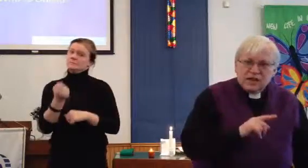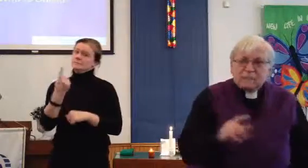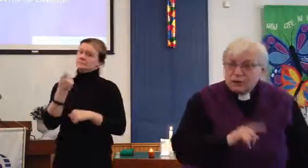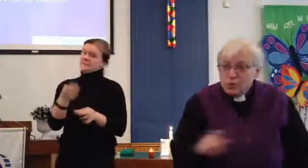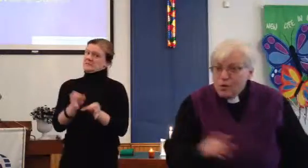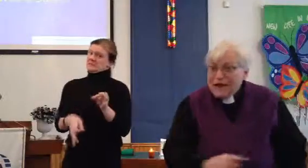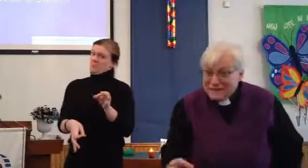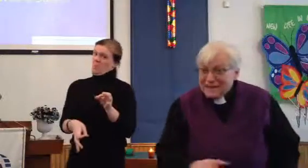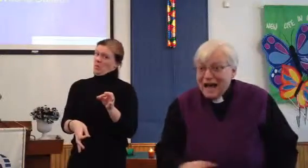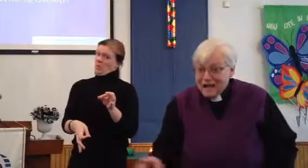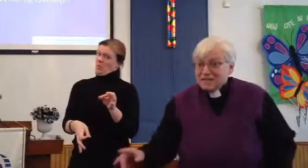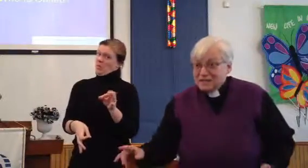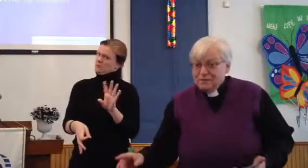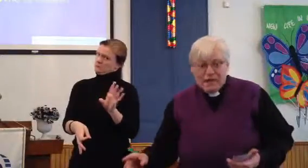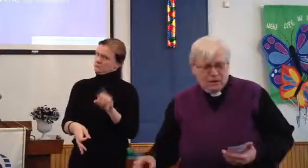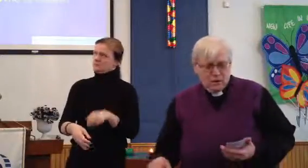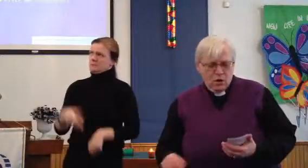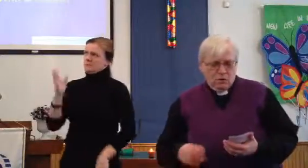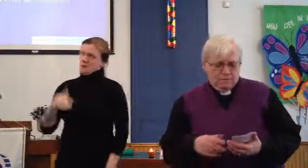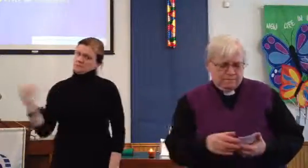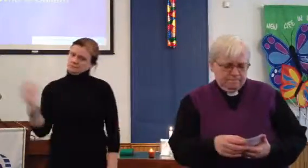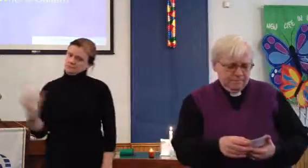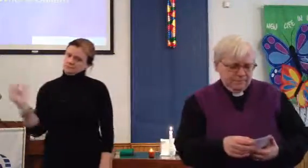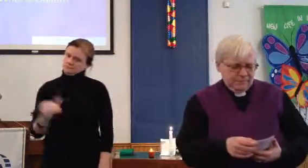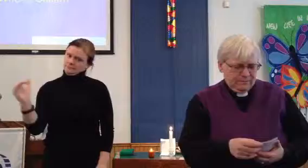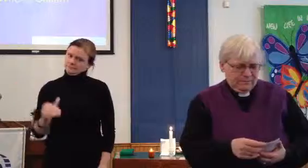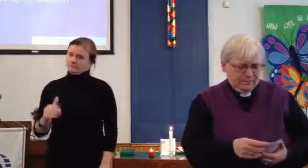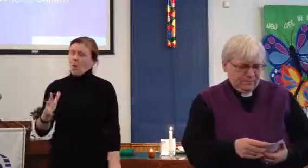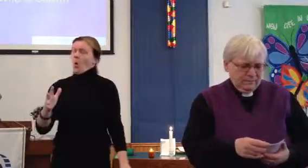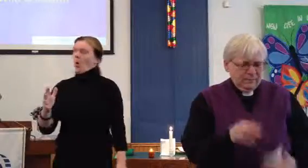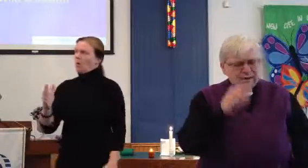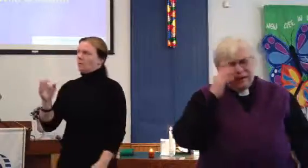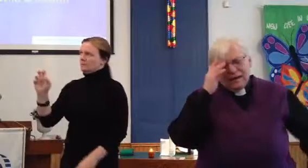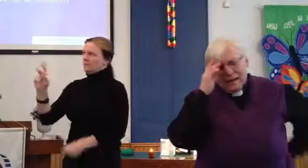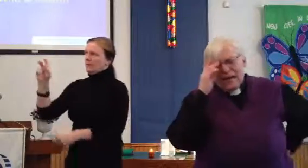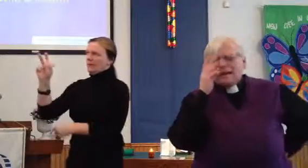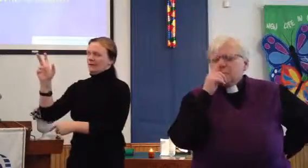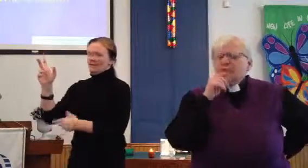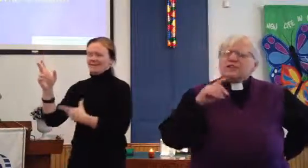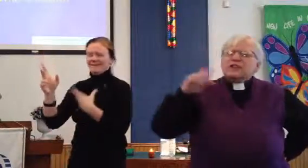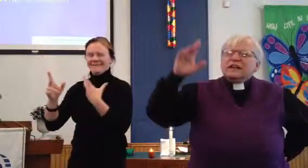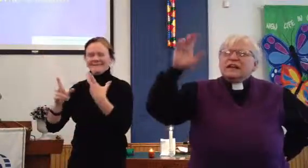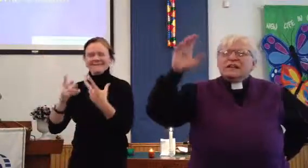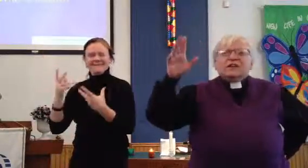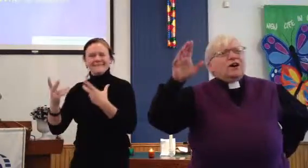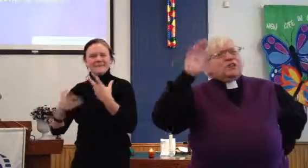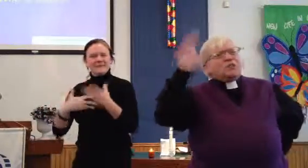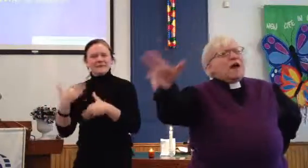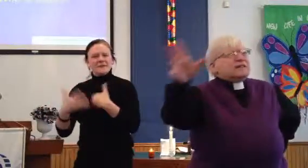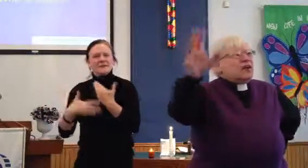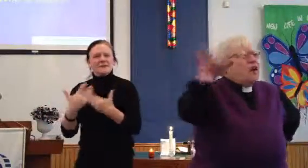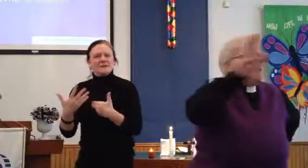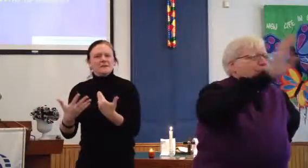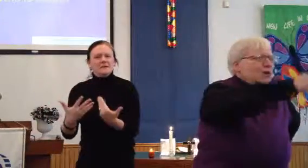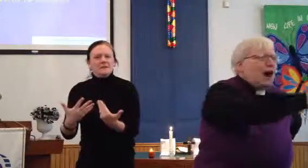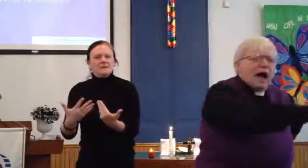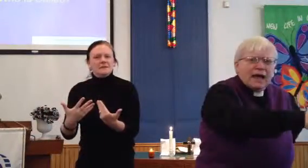Samuel to recognize that call. And I can imagine that, you know, a direct call from God